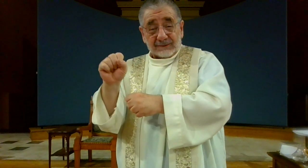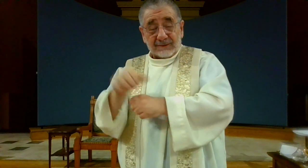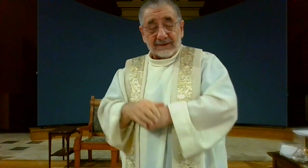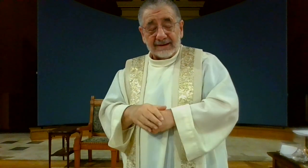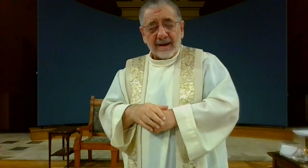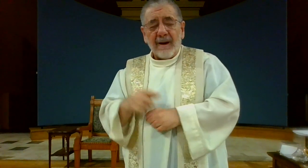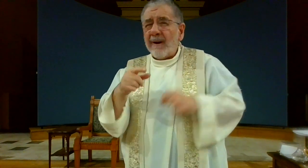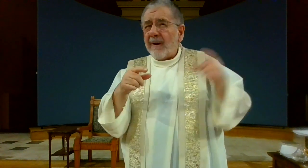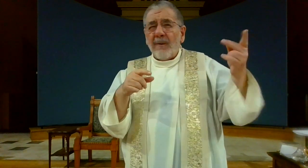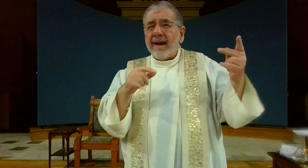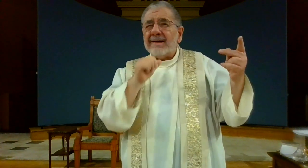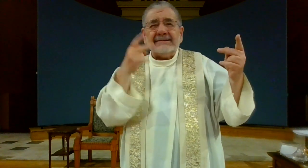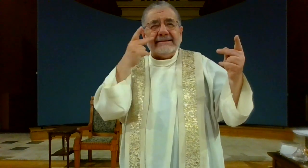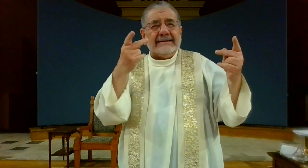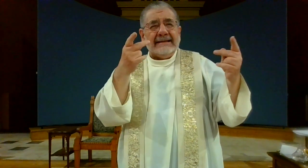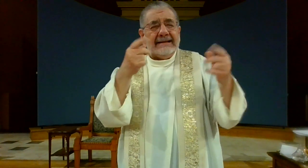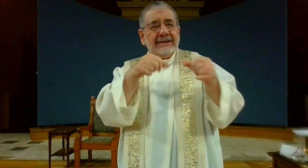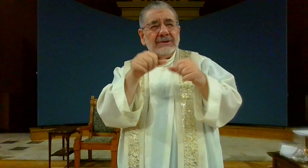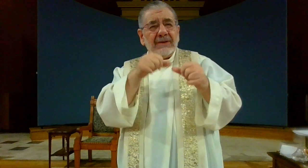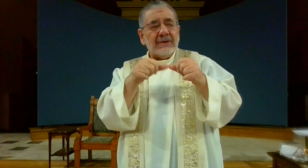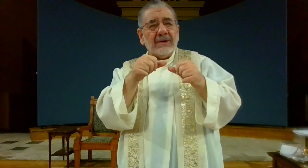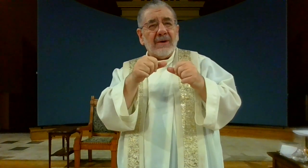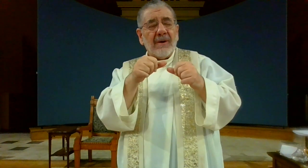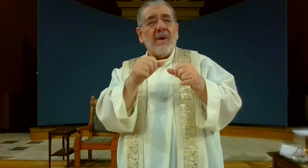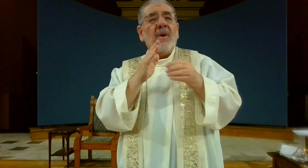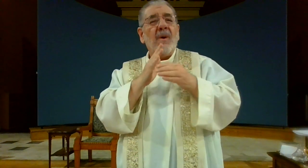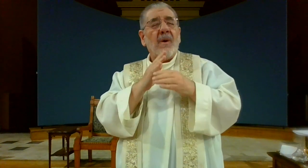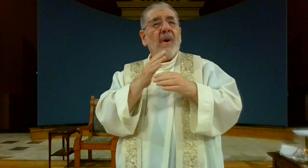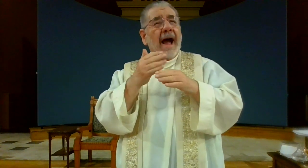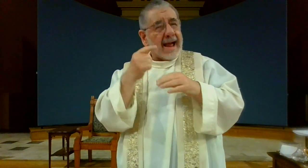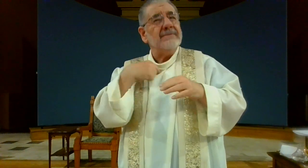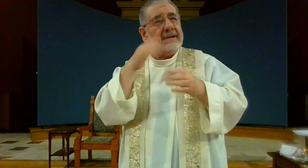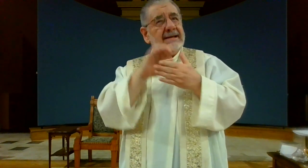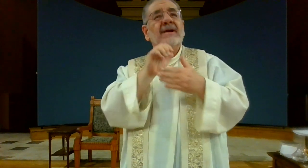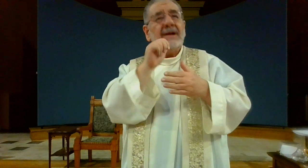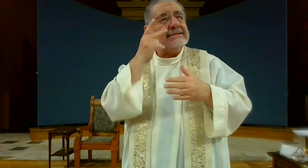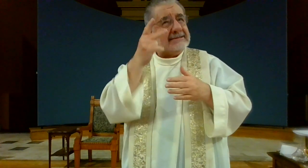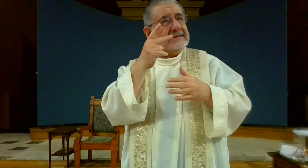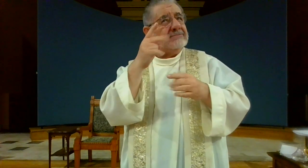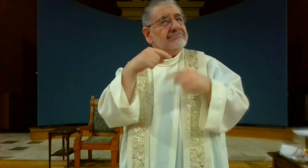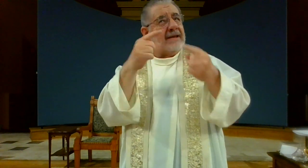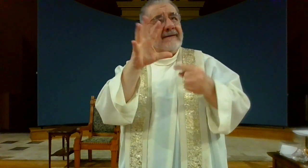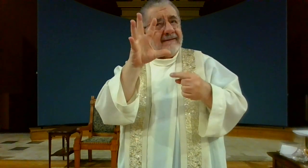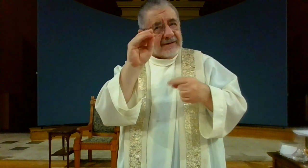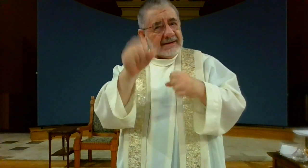school. We had not seen each other I believe in over 50 years